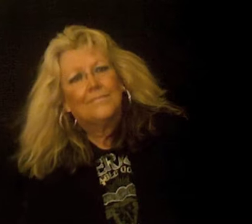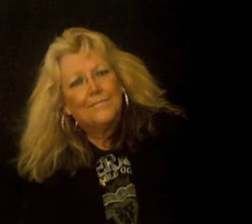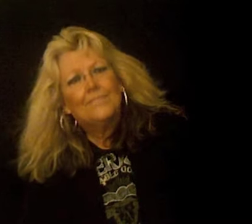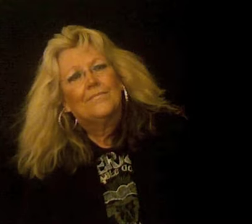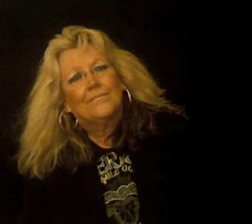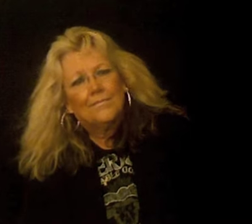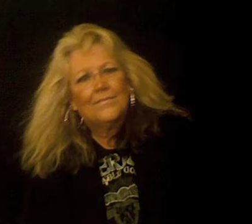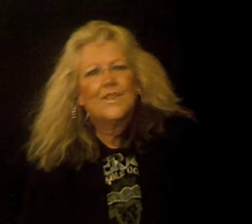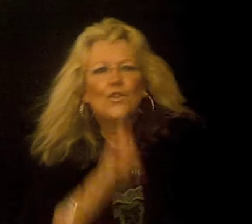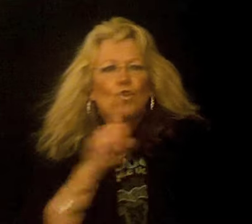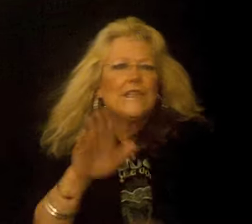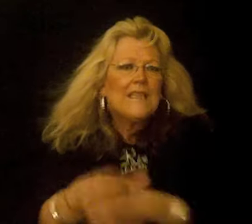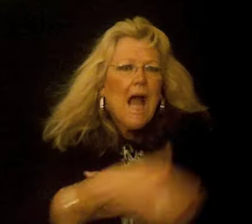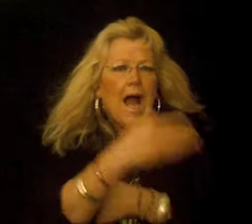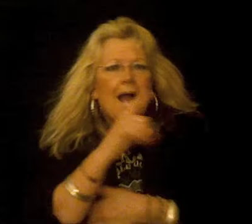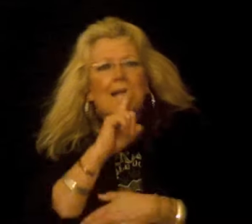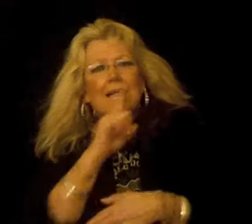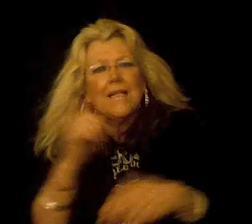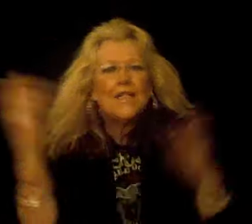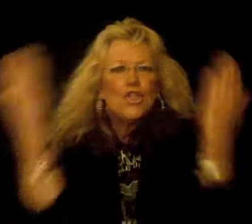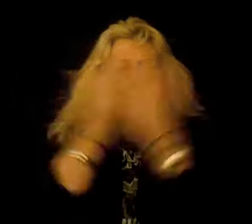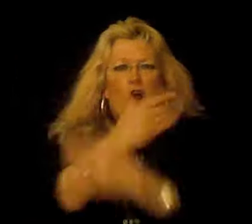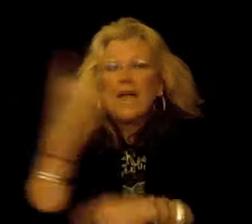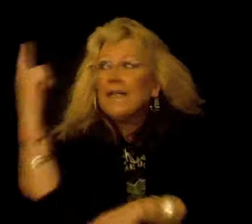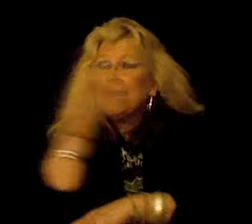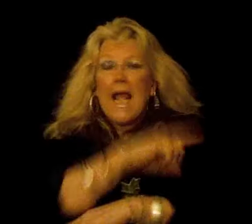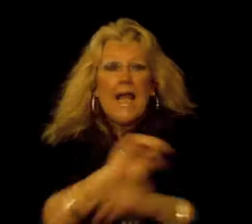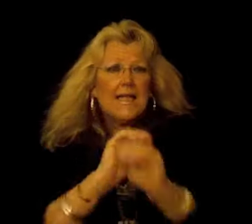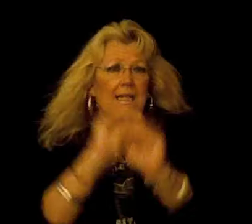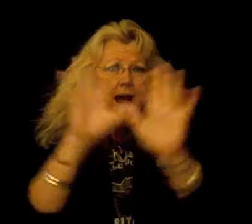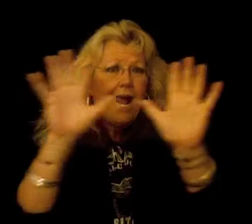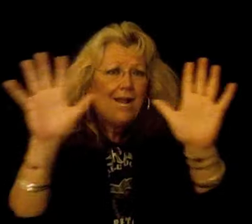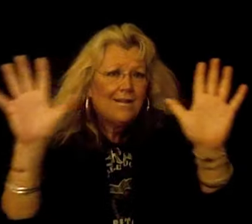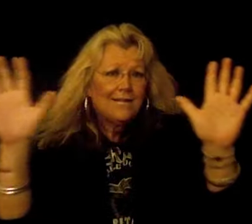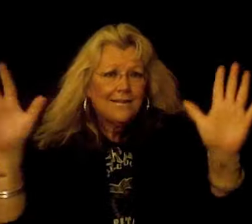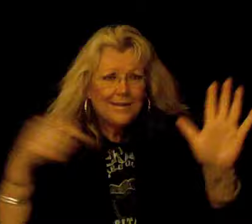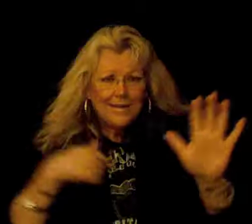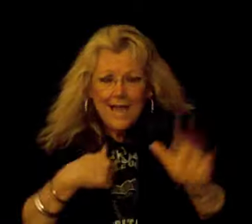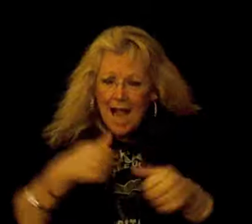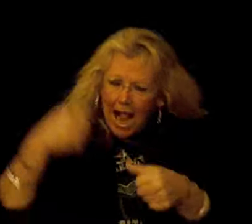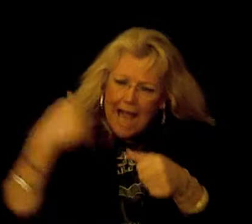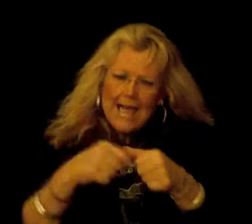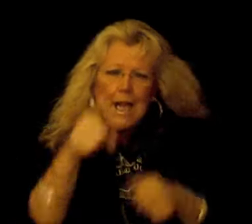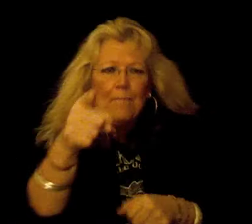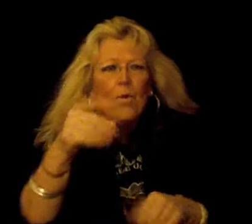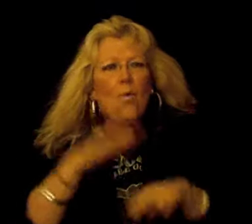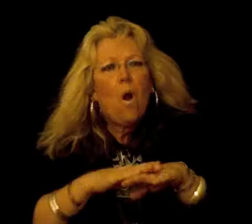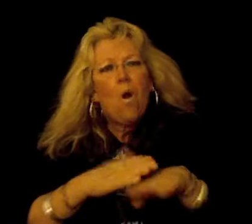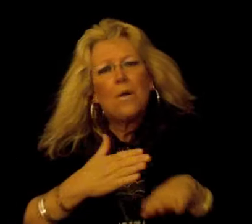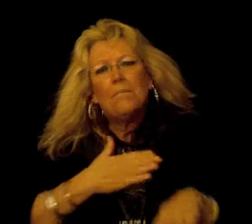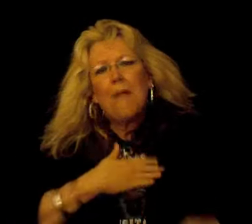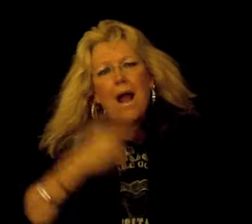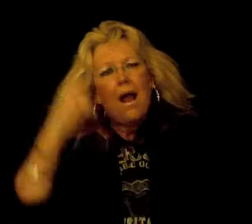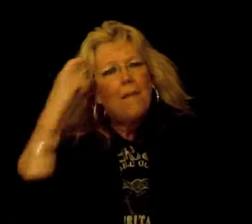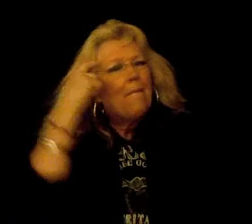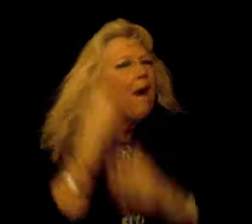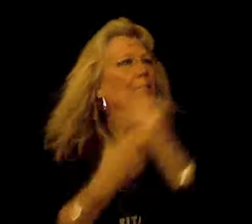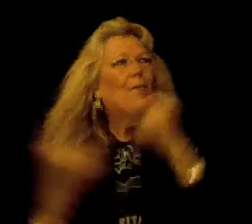As sure as night is dark and day is light I keep you on my mind both